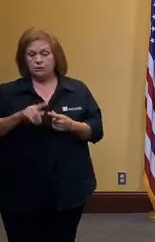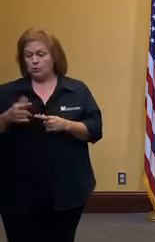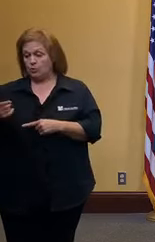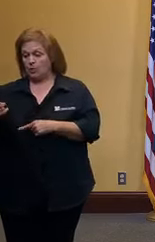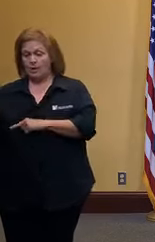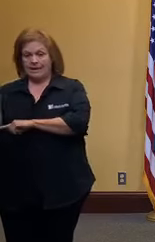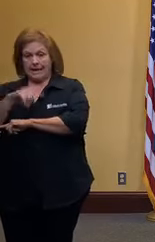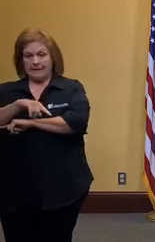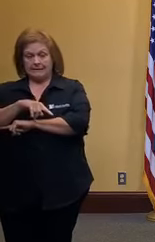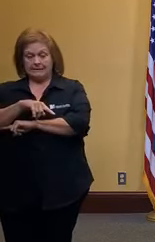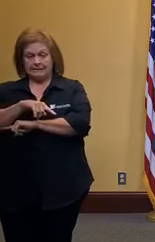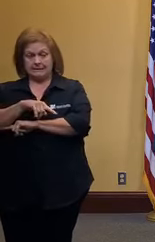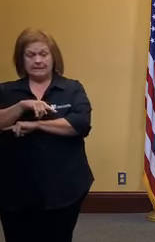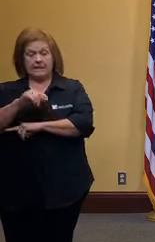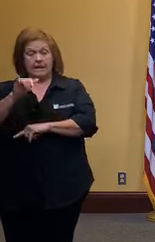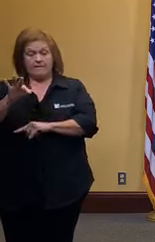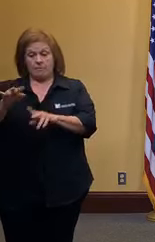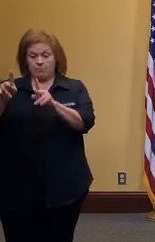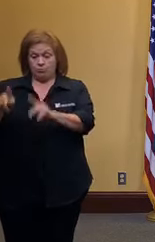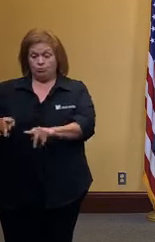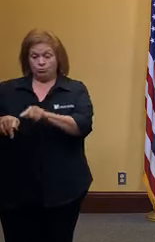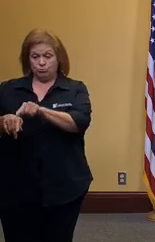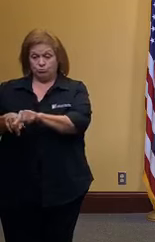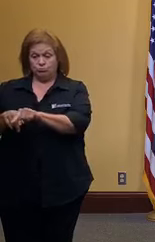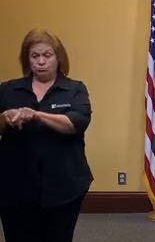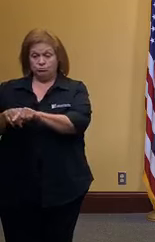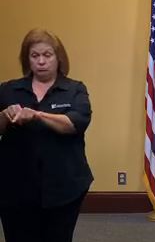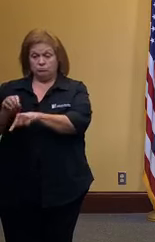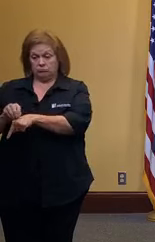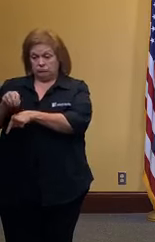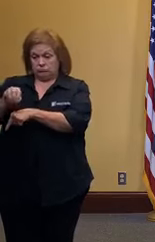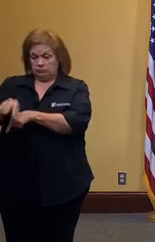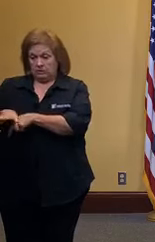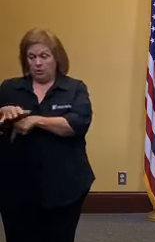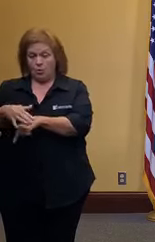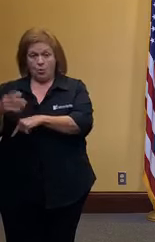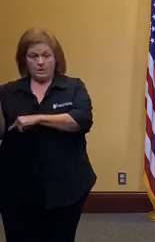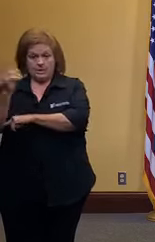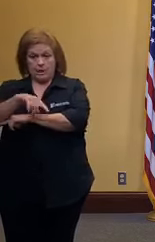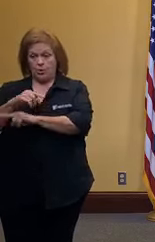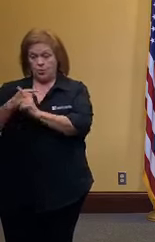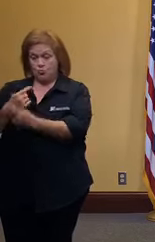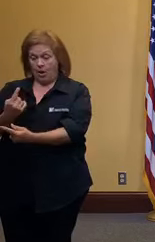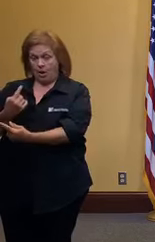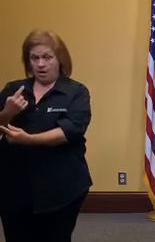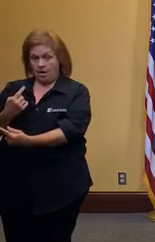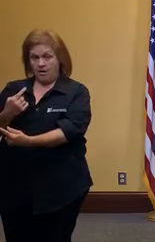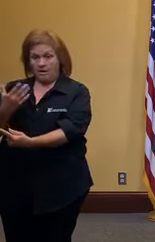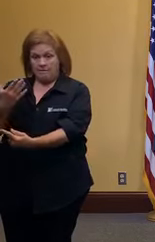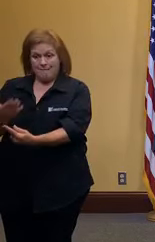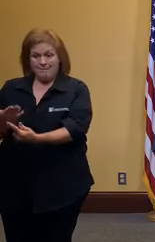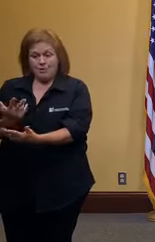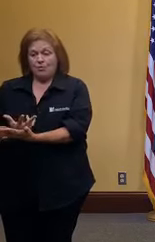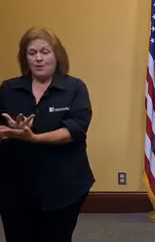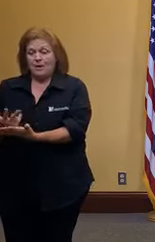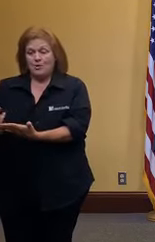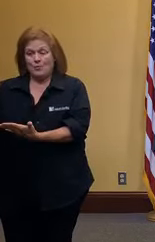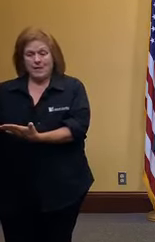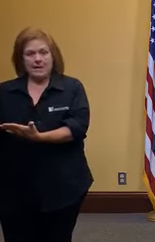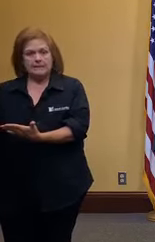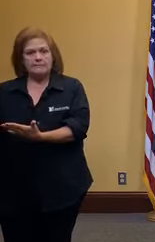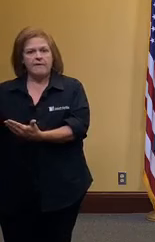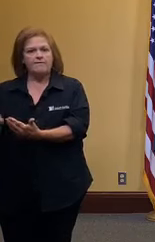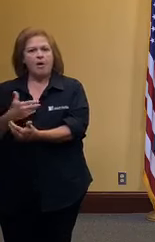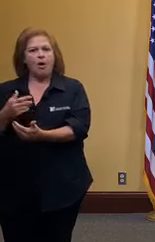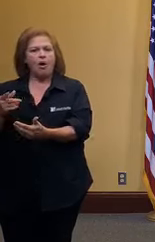21 days so if someone was infected on day one it might be three weeks before we saw the